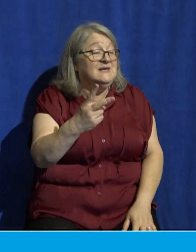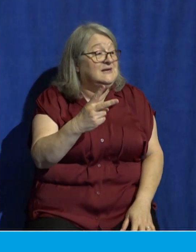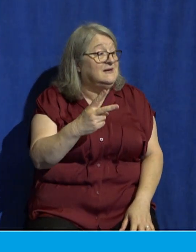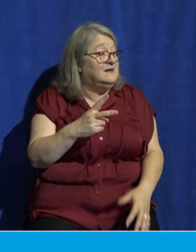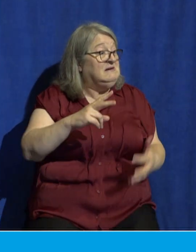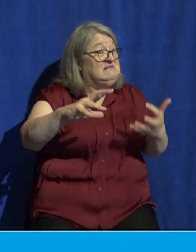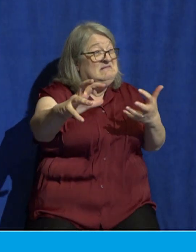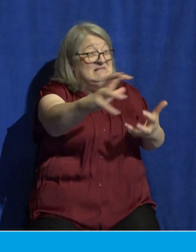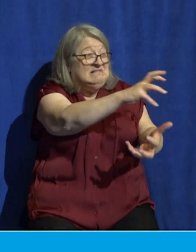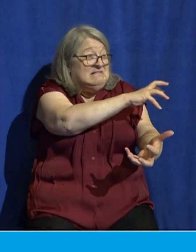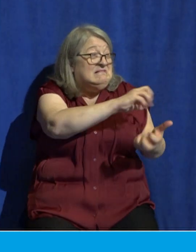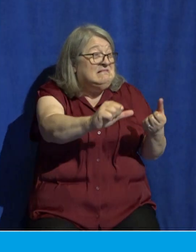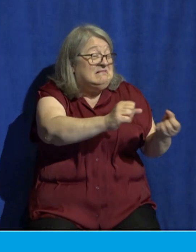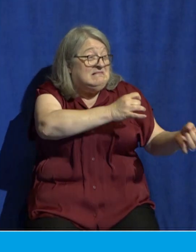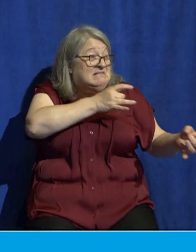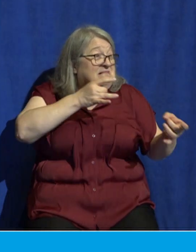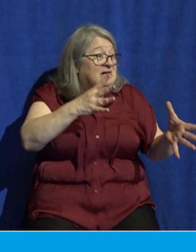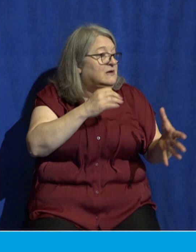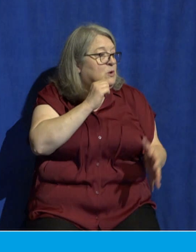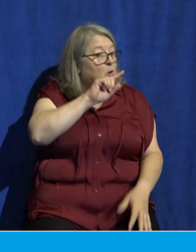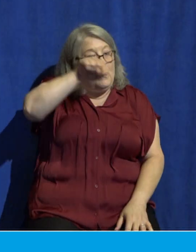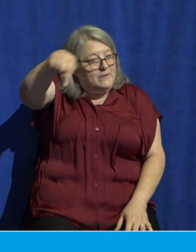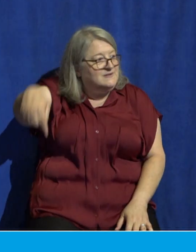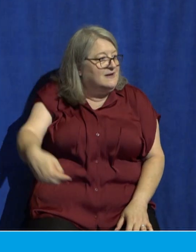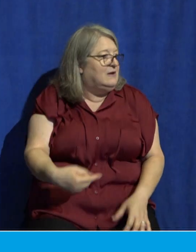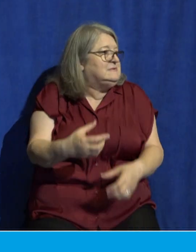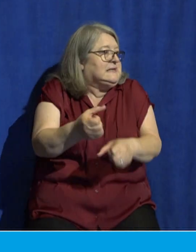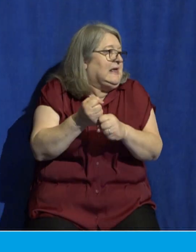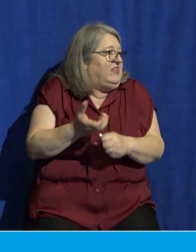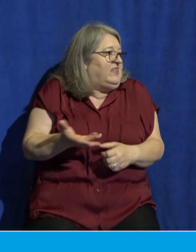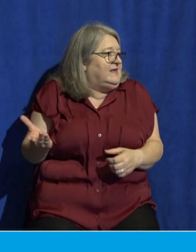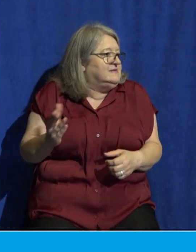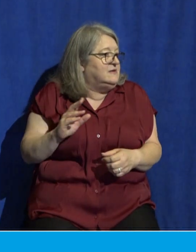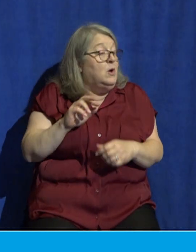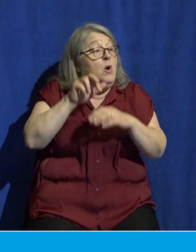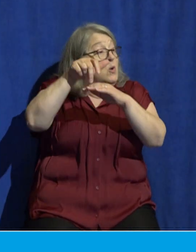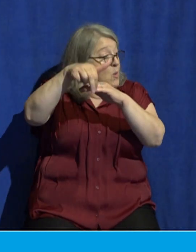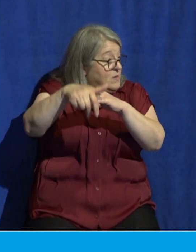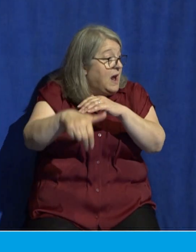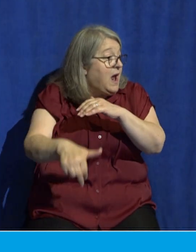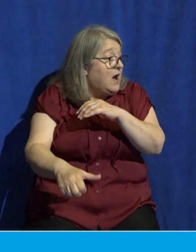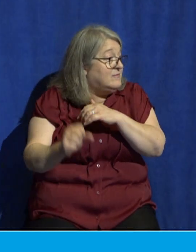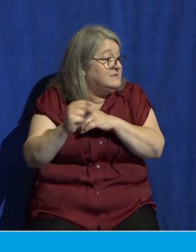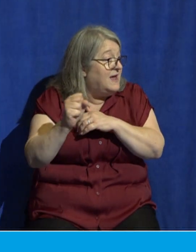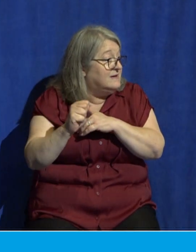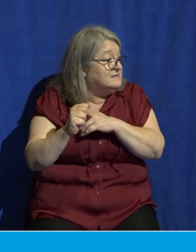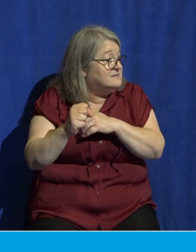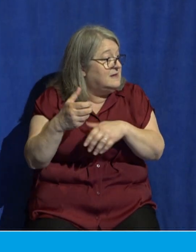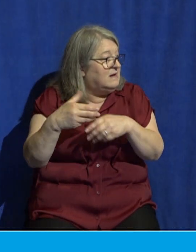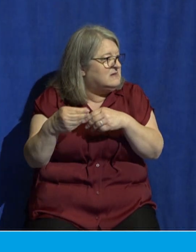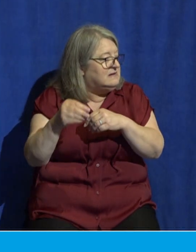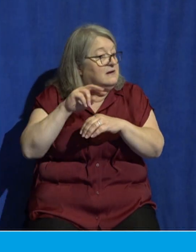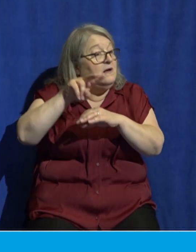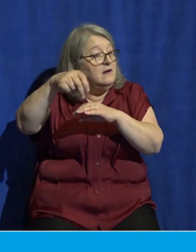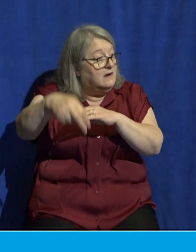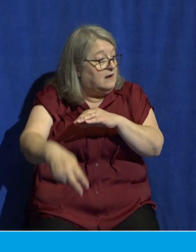desolation, don't go back down and get anything. Go down the steps that are outside of your house and just flee.